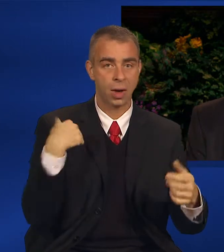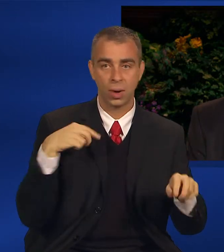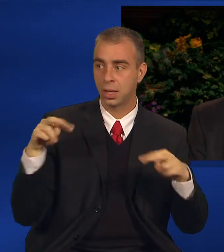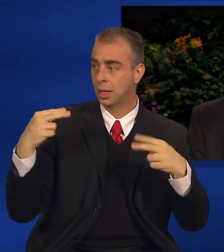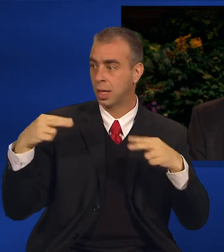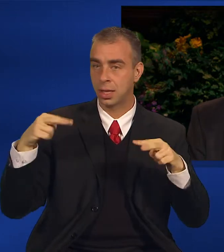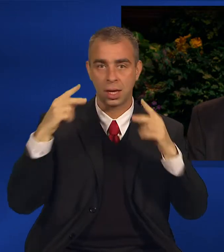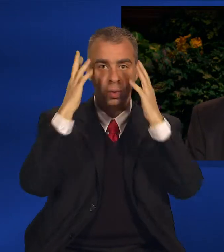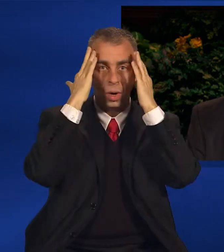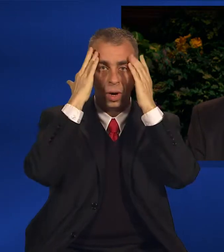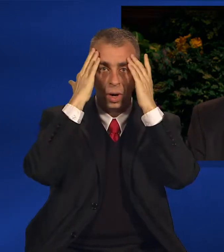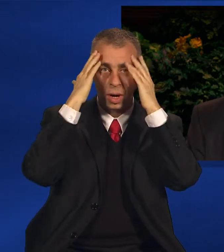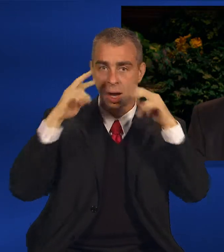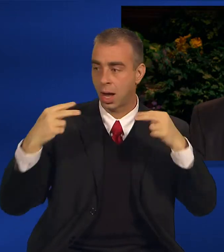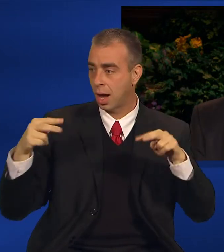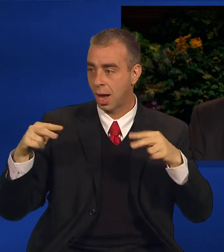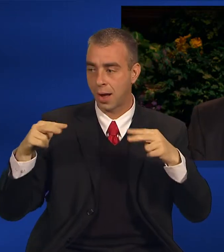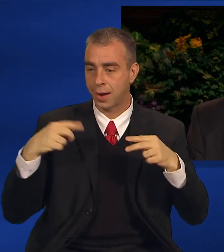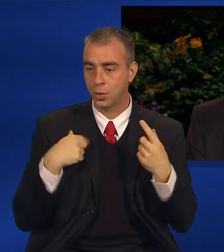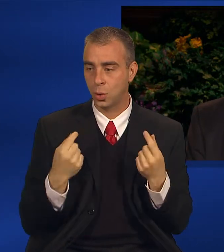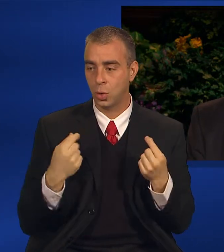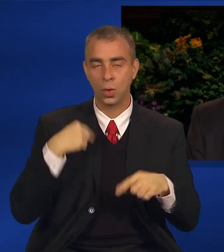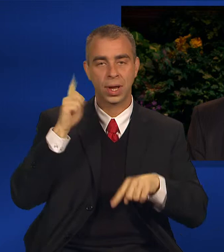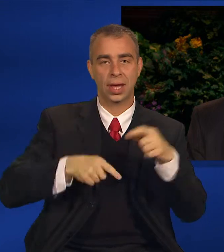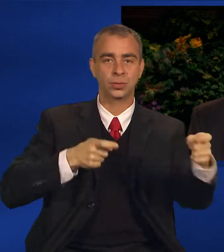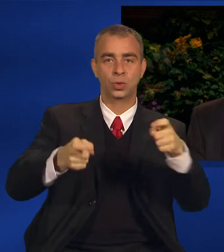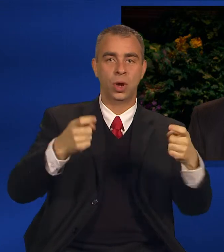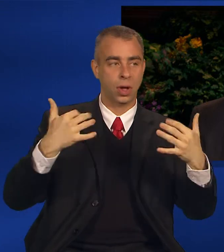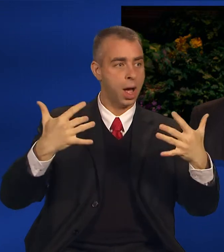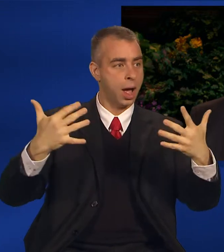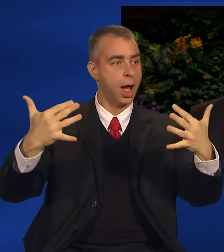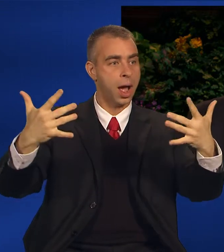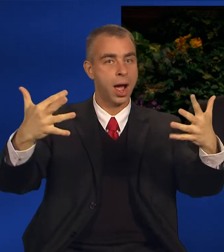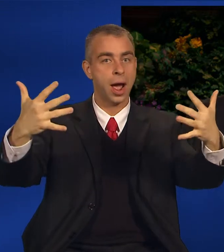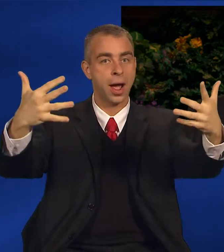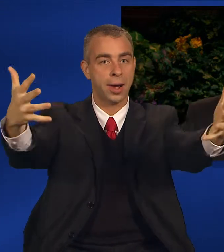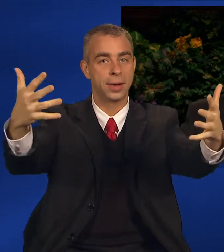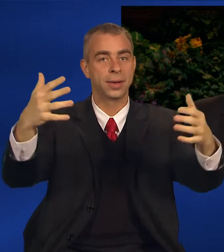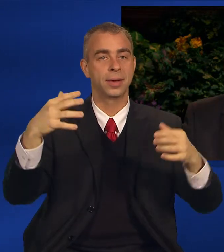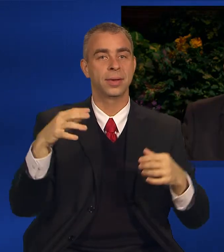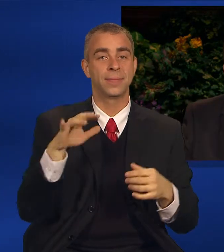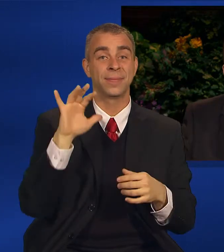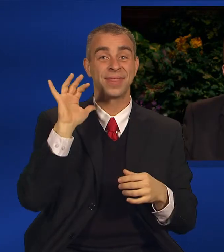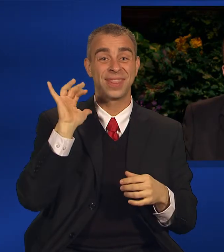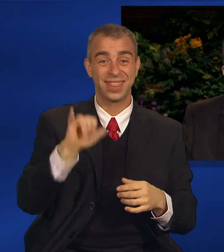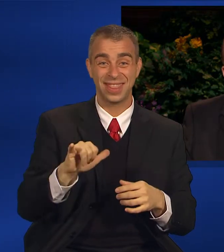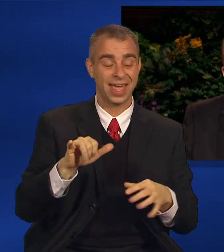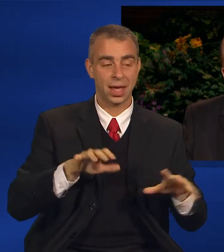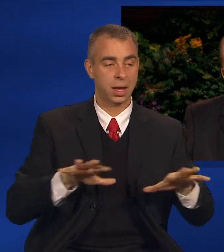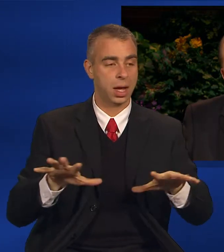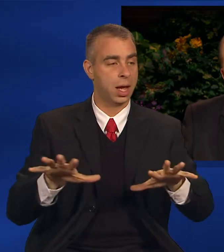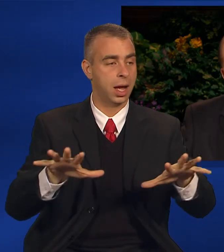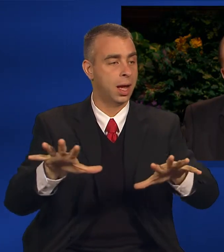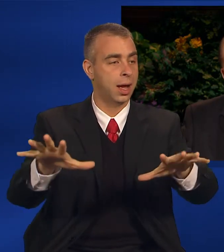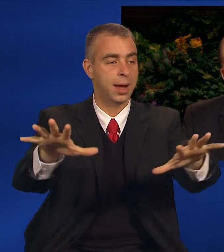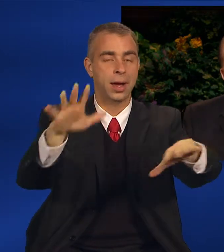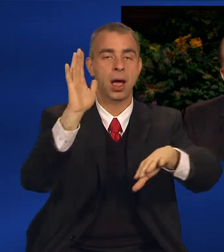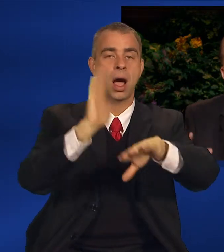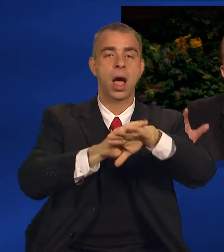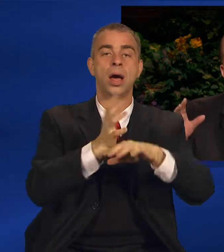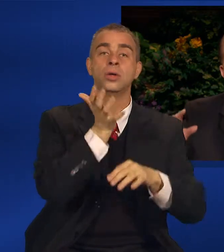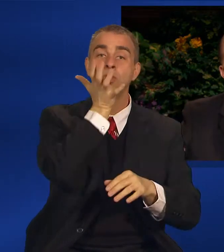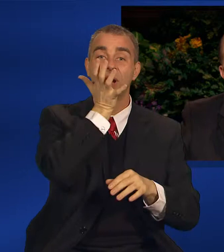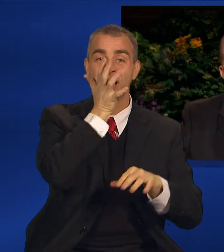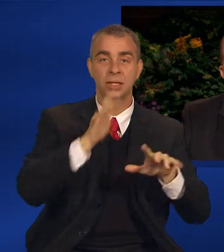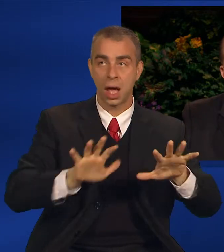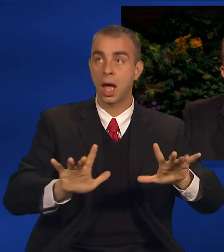and we realized there was nothing we could do to stop it. The menacing flames began to follow the wild grass at